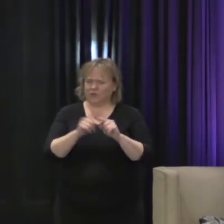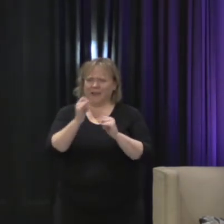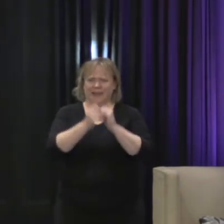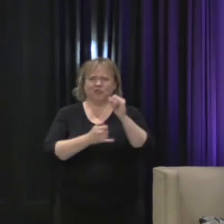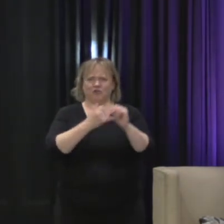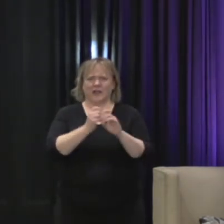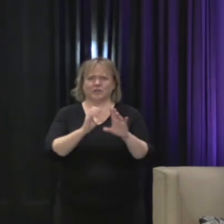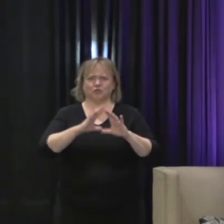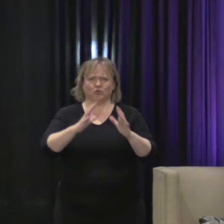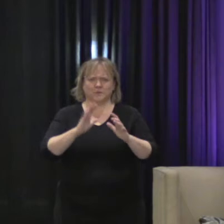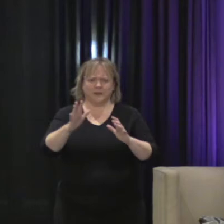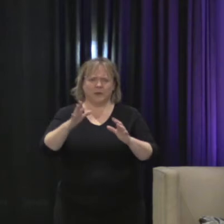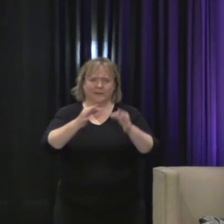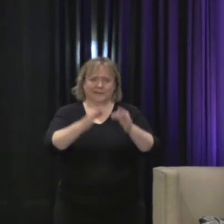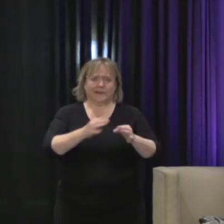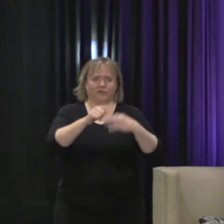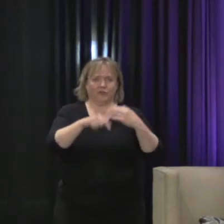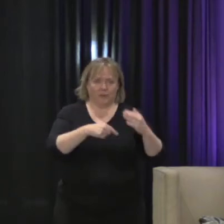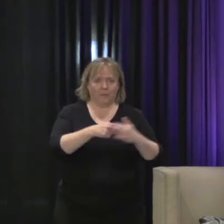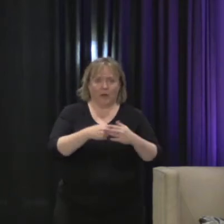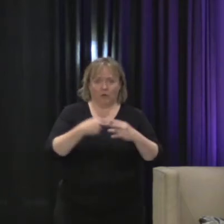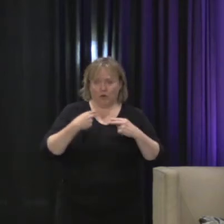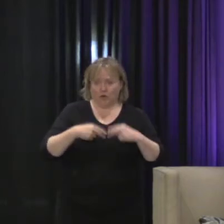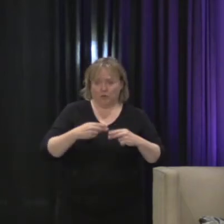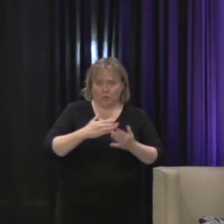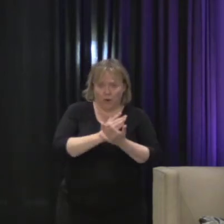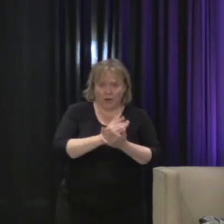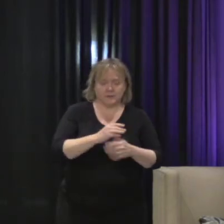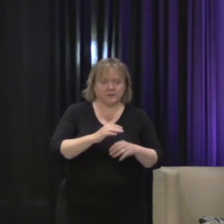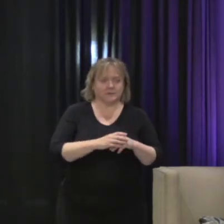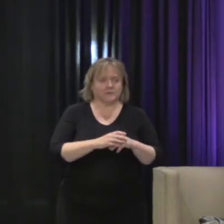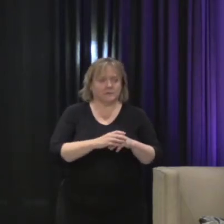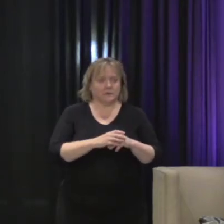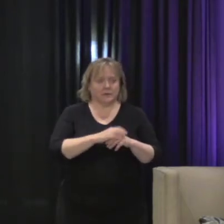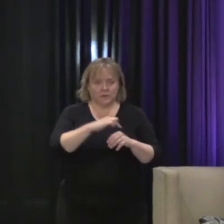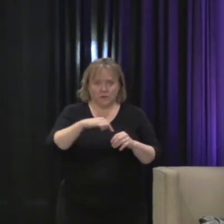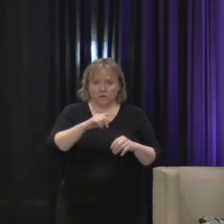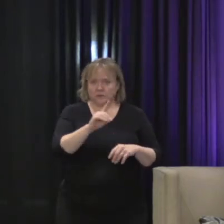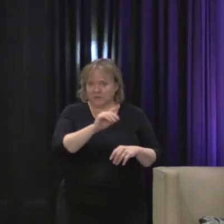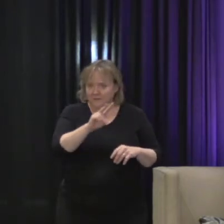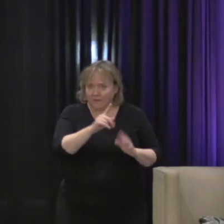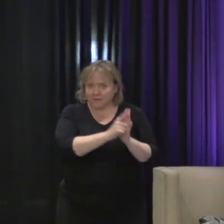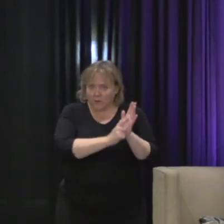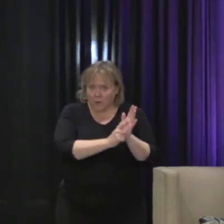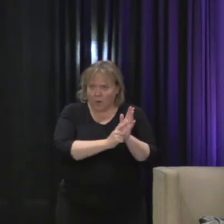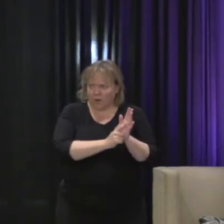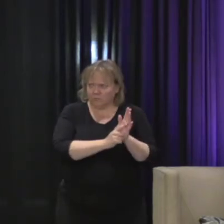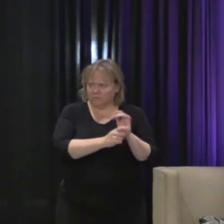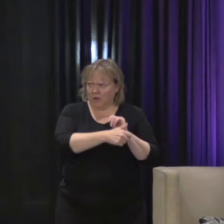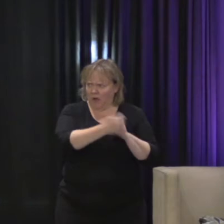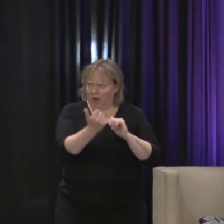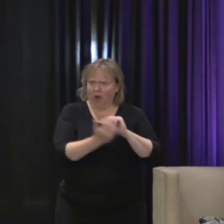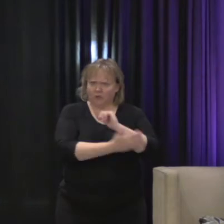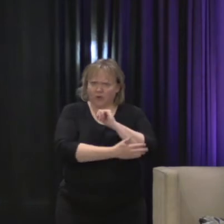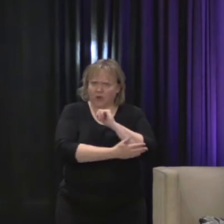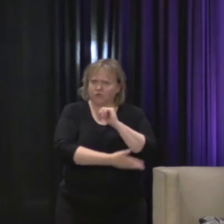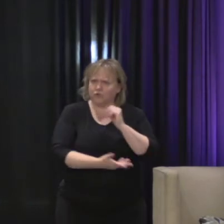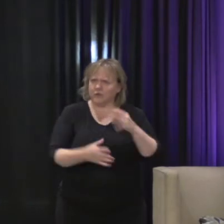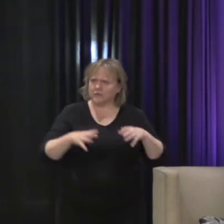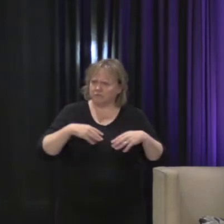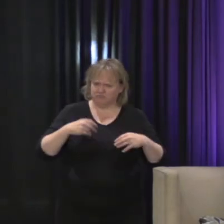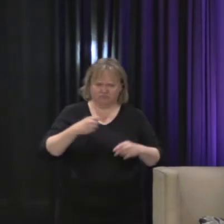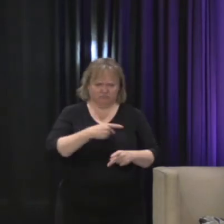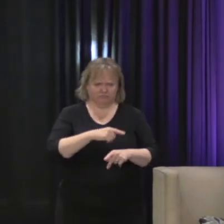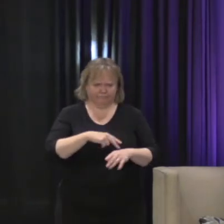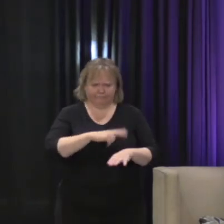some countries actually take this stuff seriously. And I know in the United States, you had to push to get any of this stuff done. It was